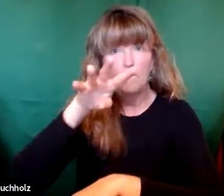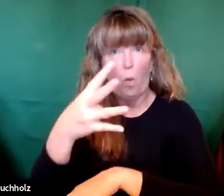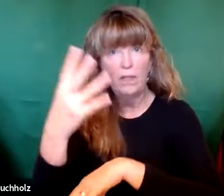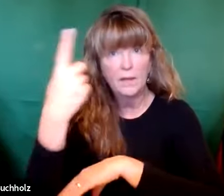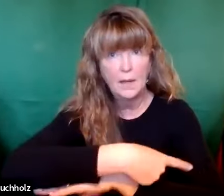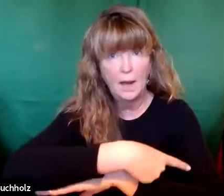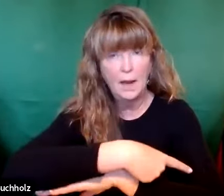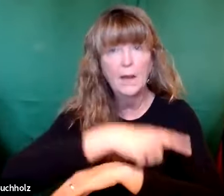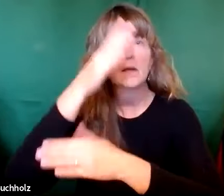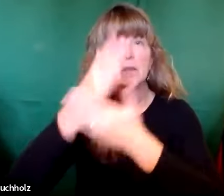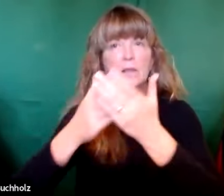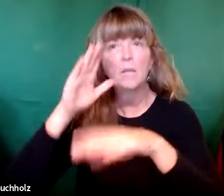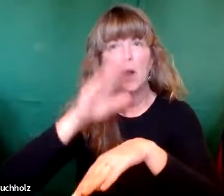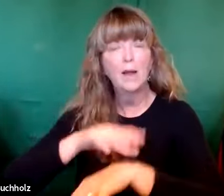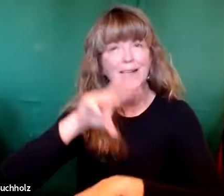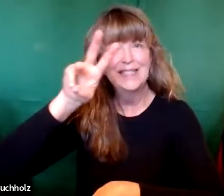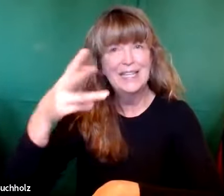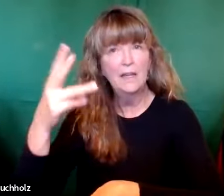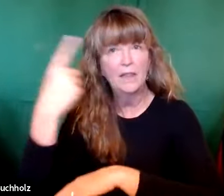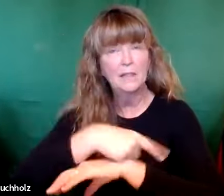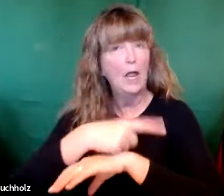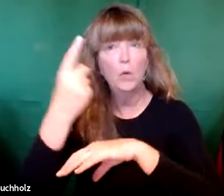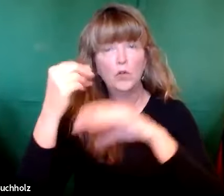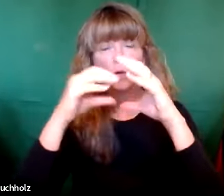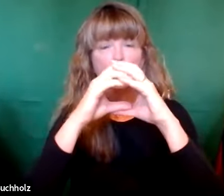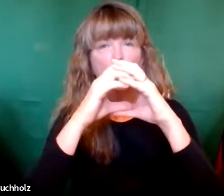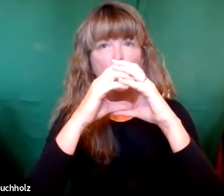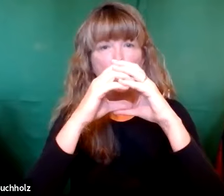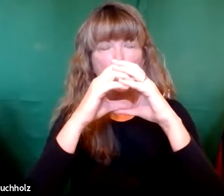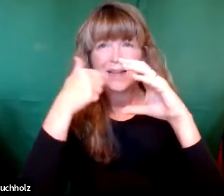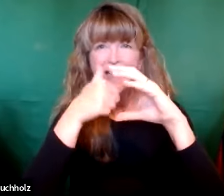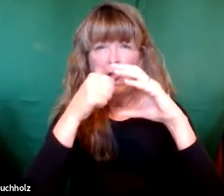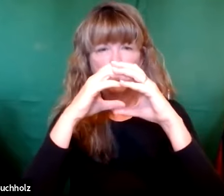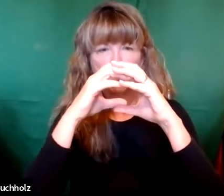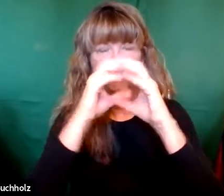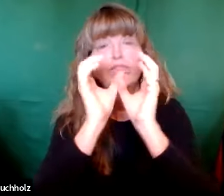Some split on the second day. Some split on the fourth day. Others split on the sixth day.